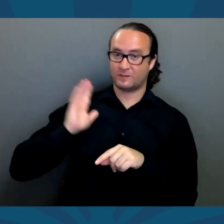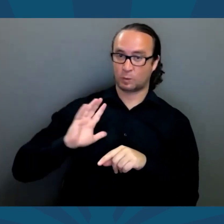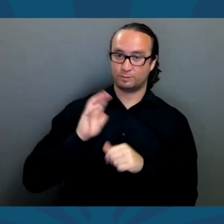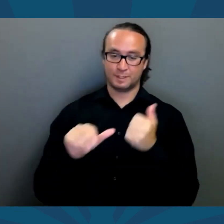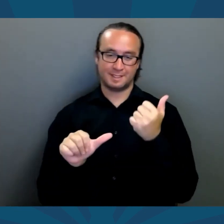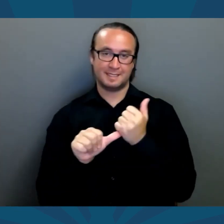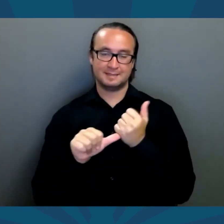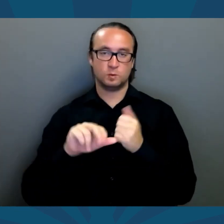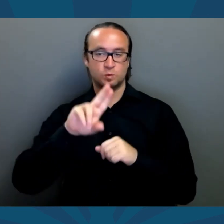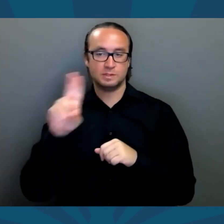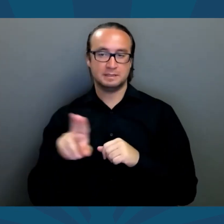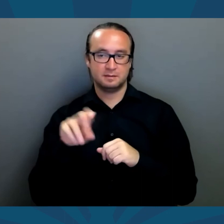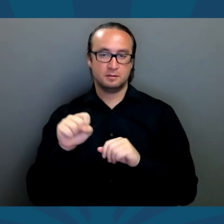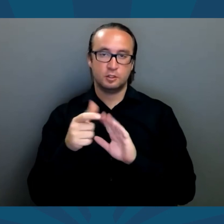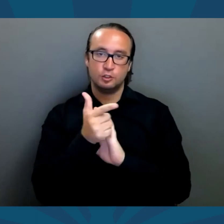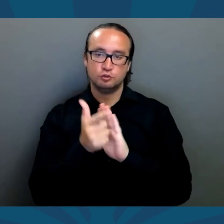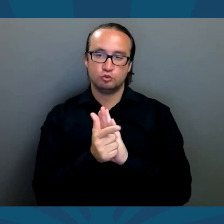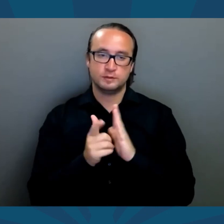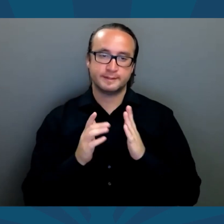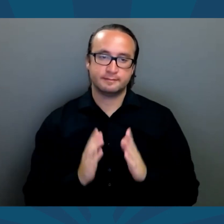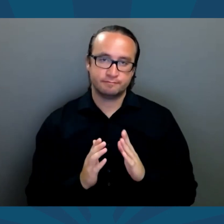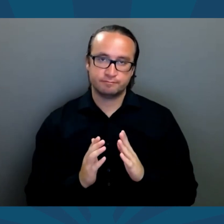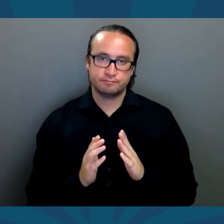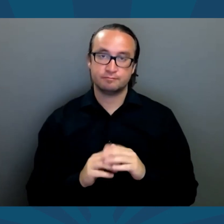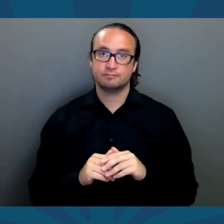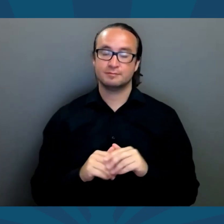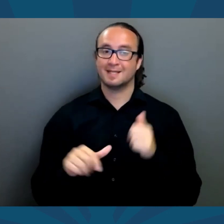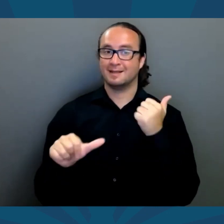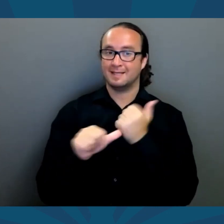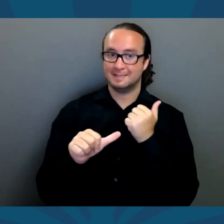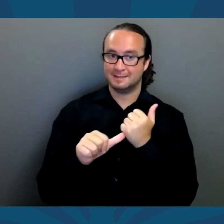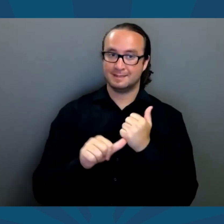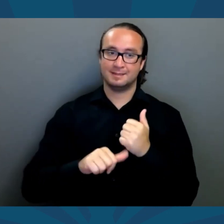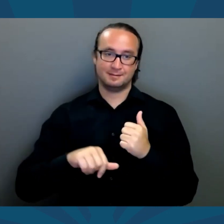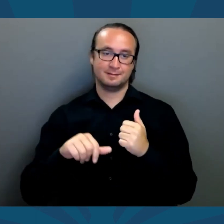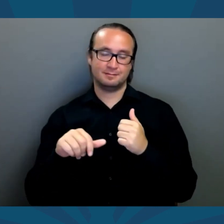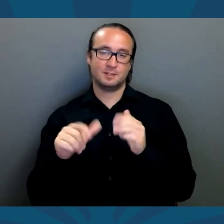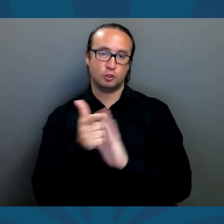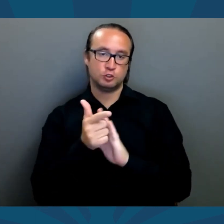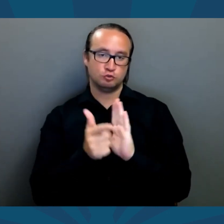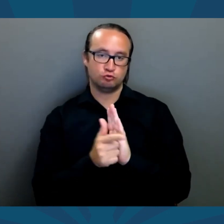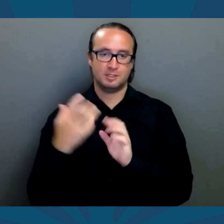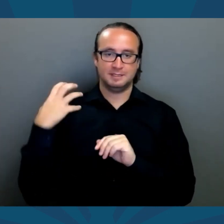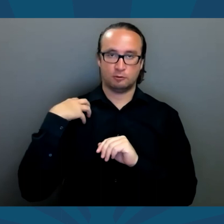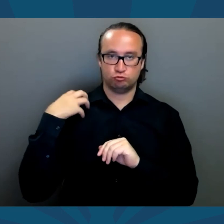As a former assistant United States attorney and assistant attorney general,